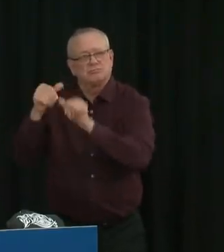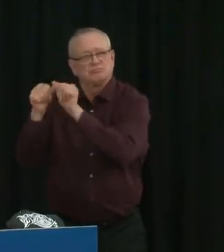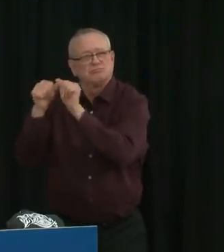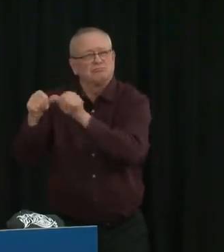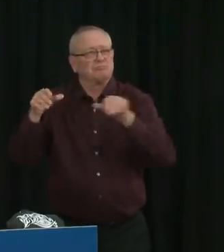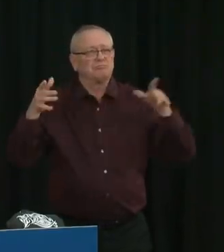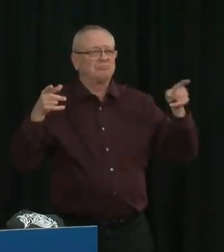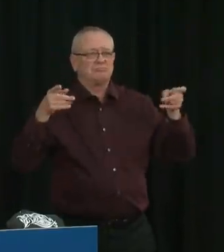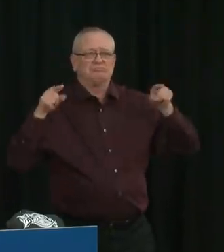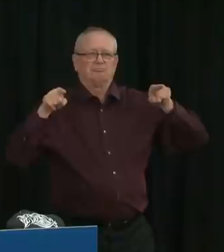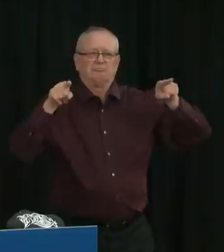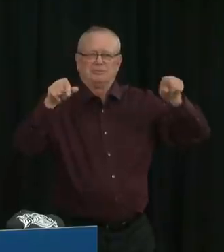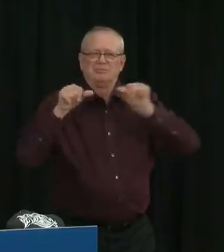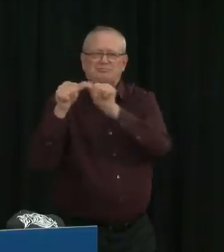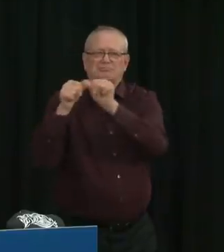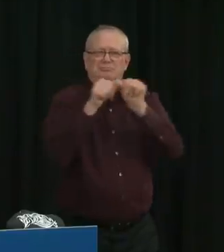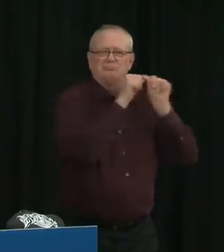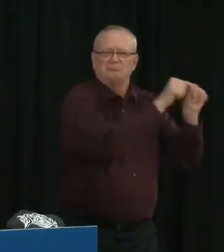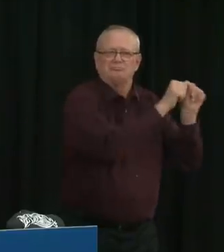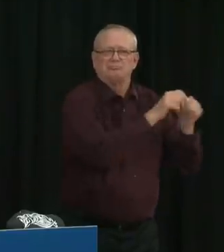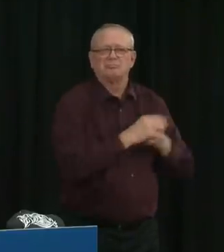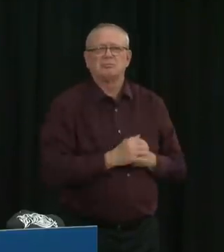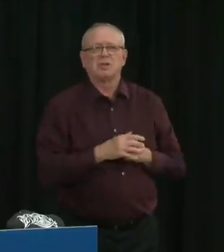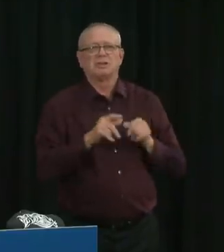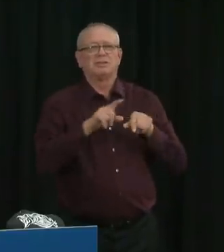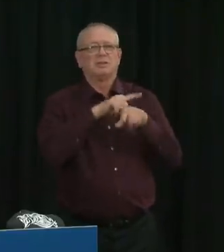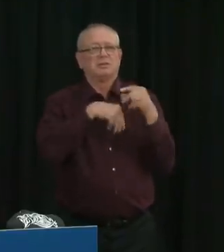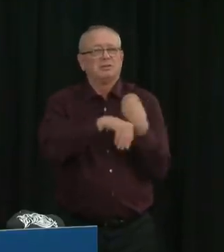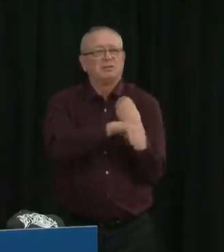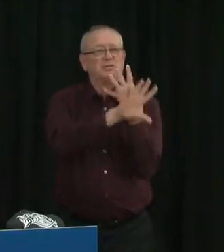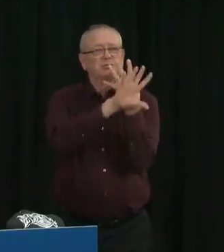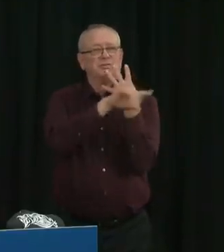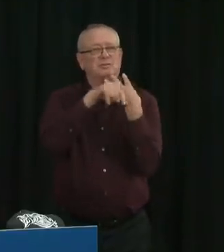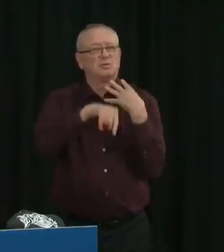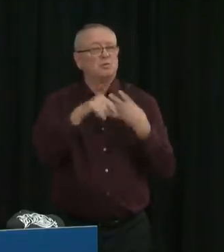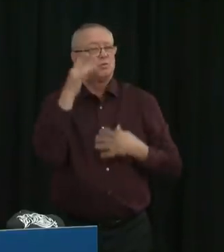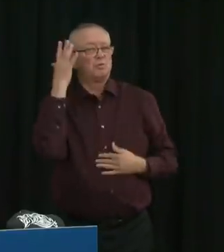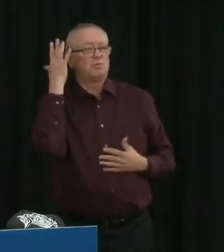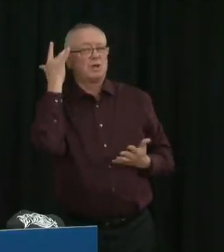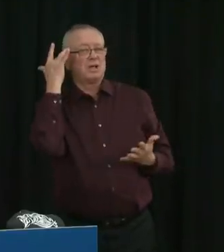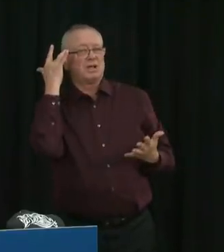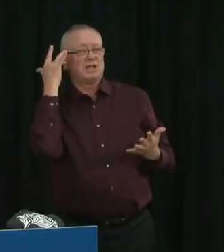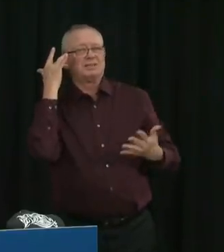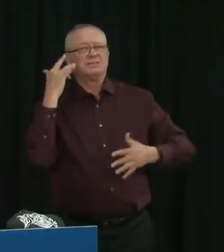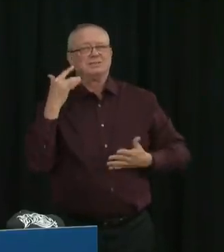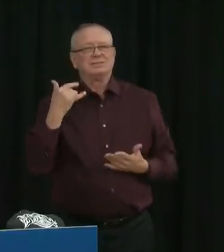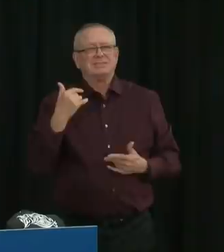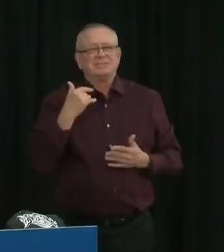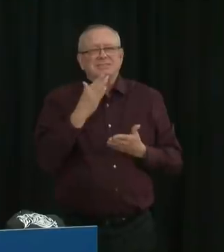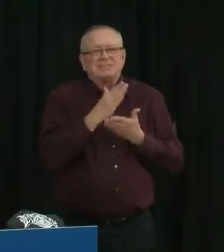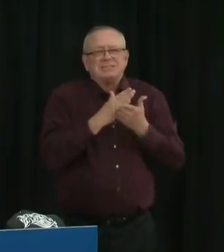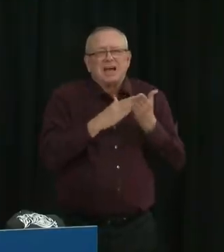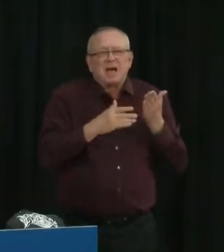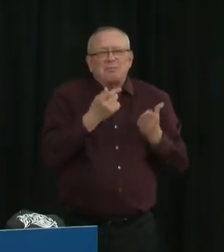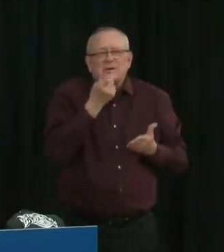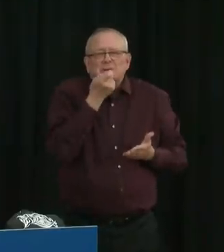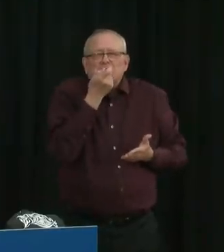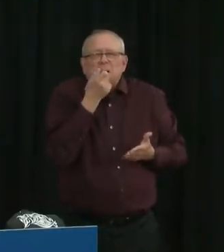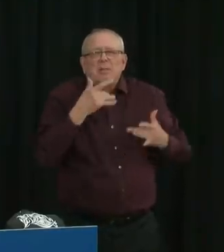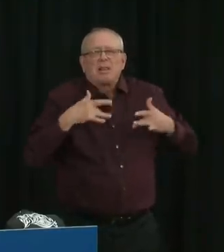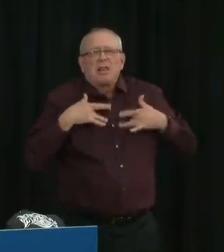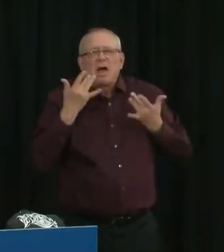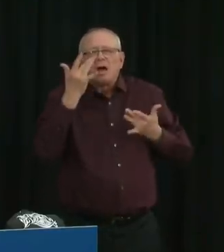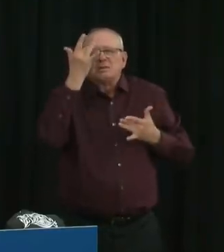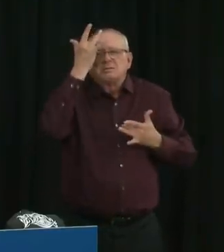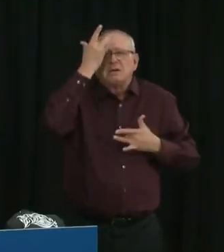The two times that I had symptoms, I personally had tests on an expedited basis to ensure that any necessary follow-up would happen